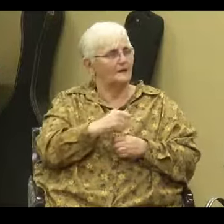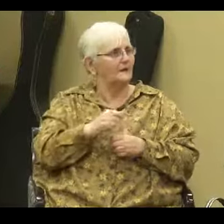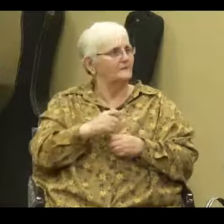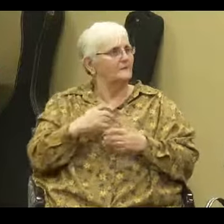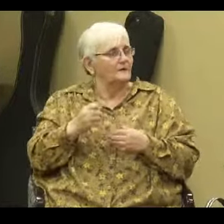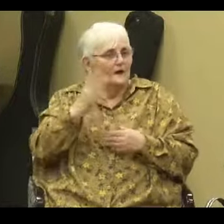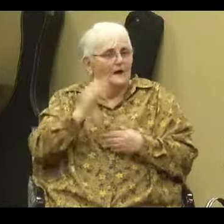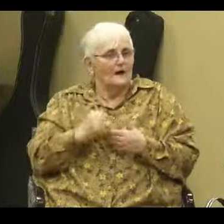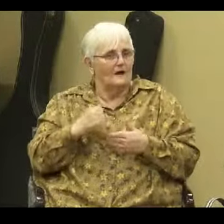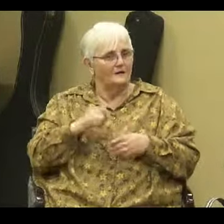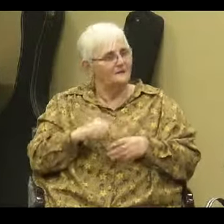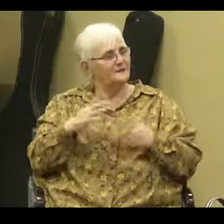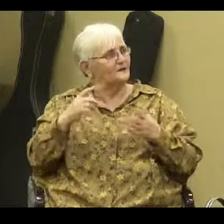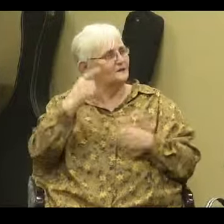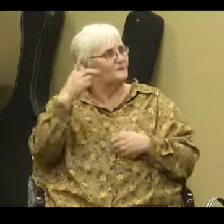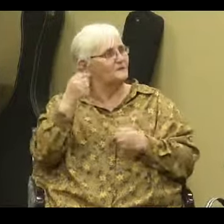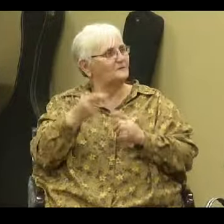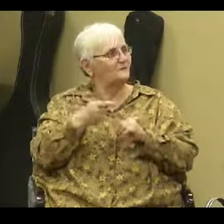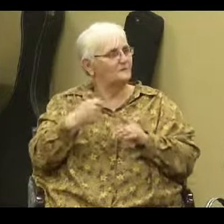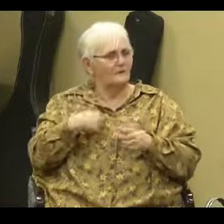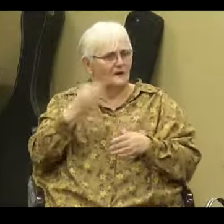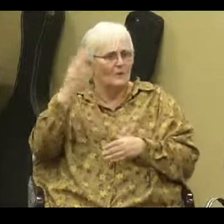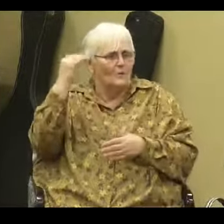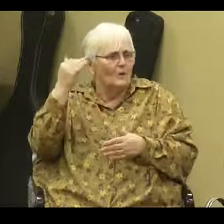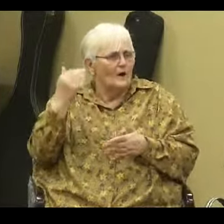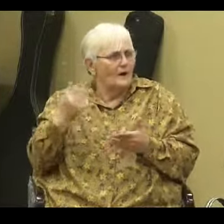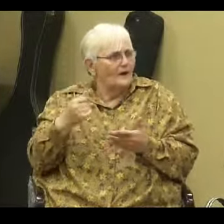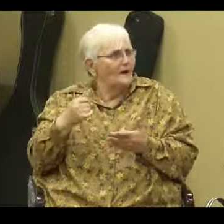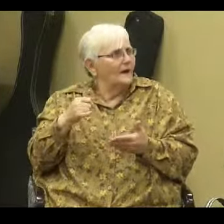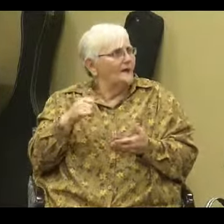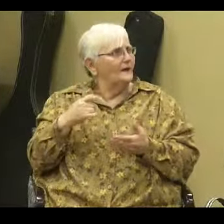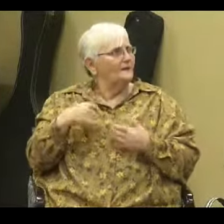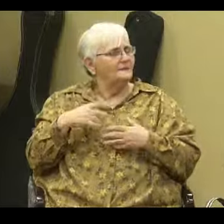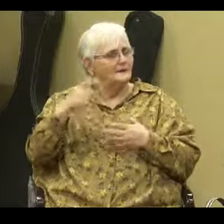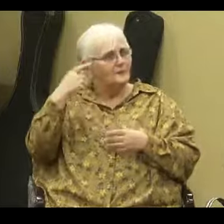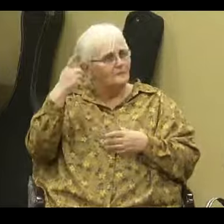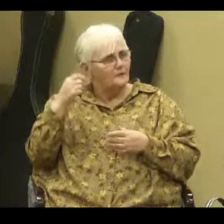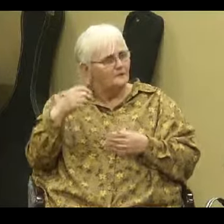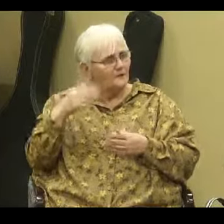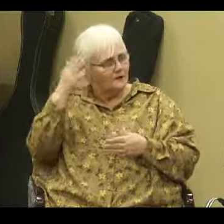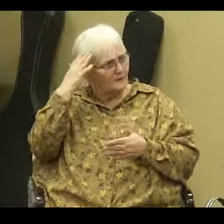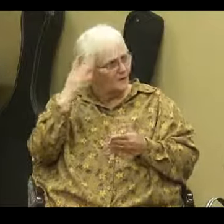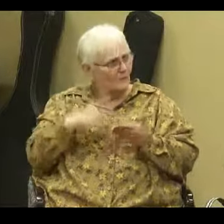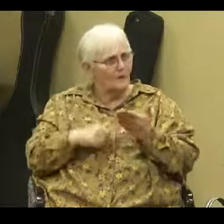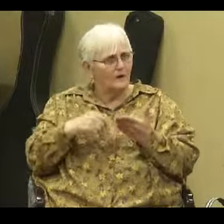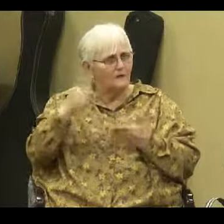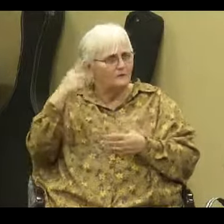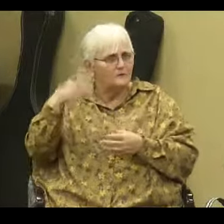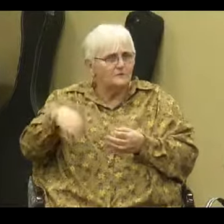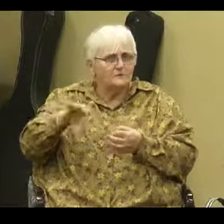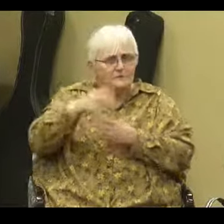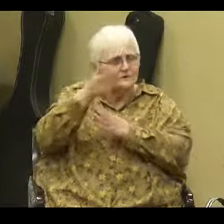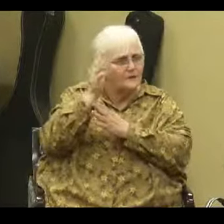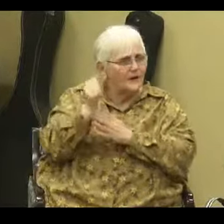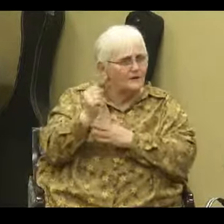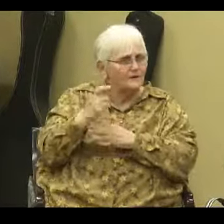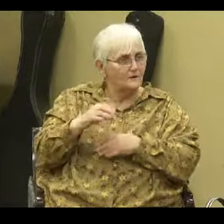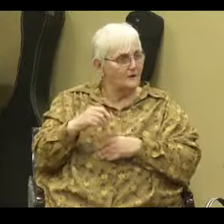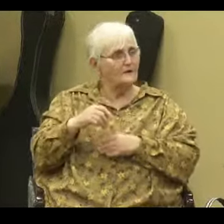God, this is such a mystery to me. You know, why that, and it's such a mystery. You know what? The mysteries of God. God's mysterious. And